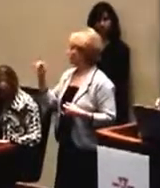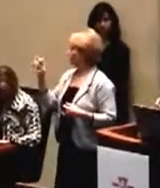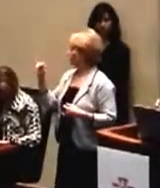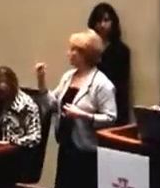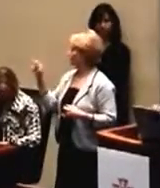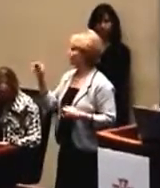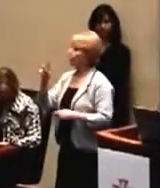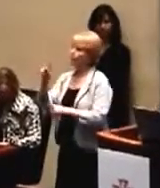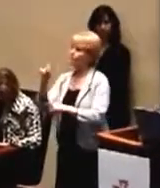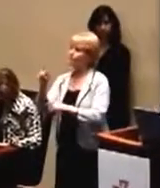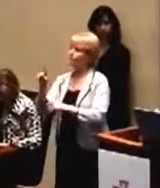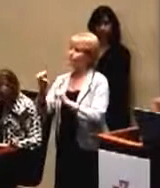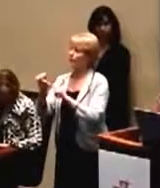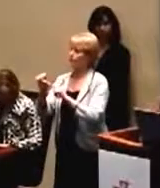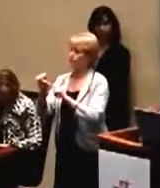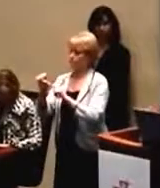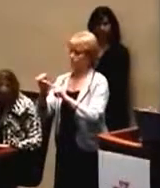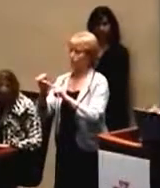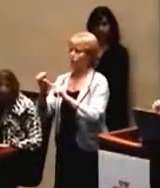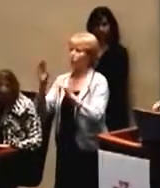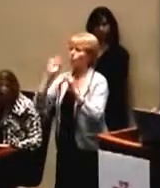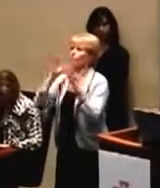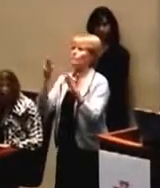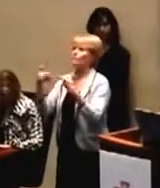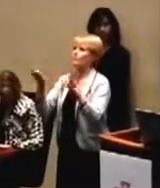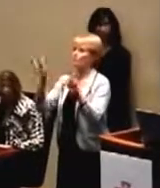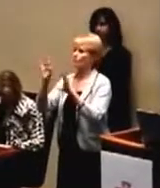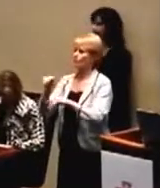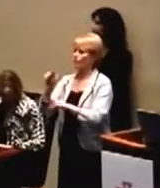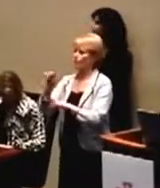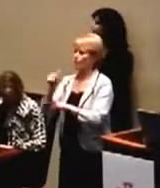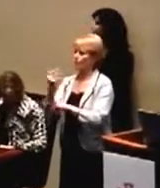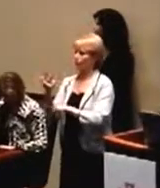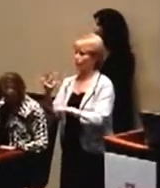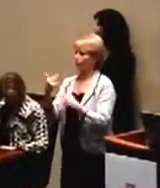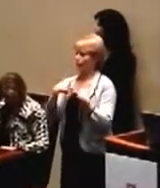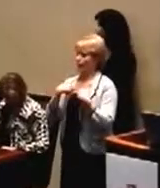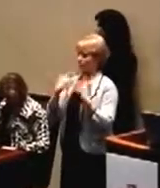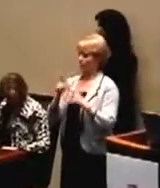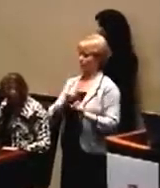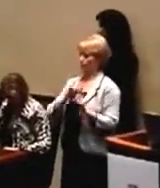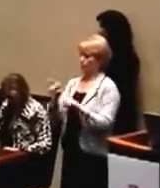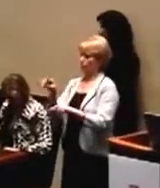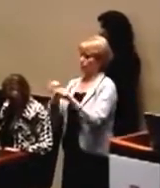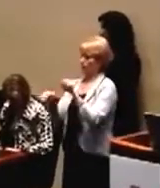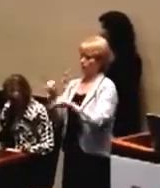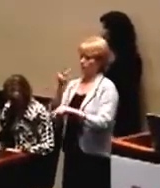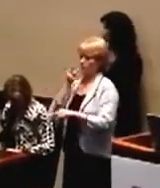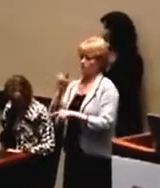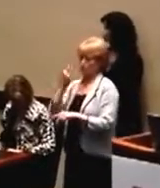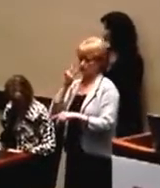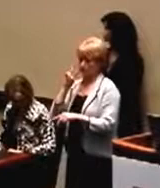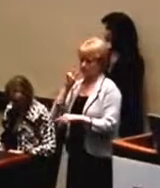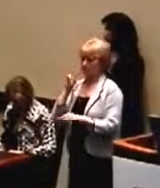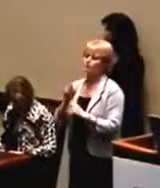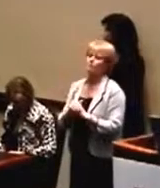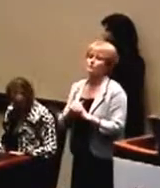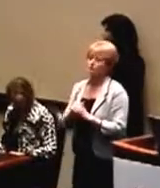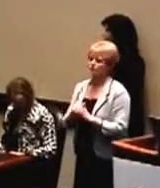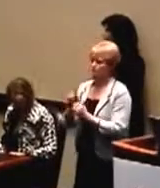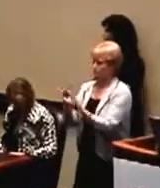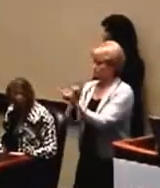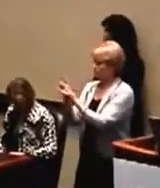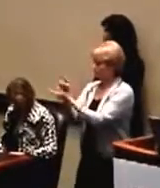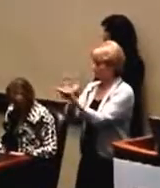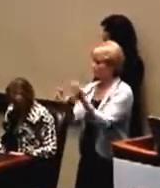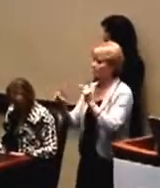PAPE will conclude finally by 2013. I did a site visit with the team there the other day, and we met local